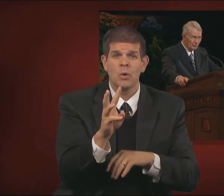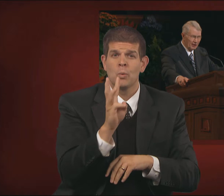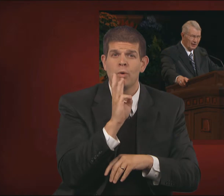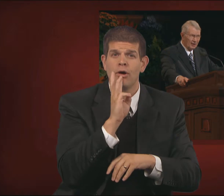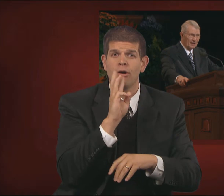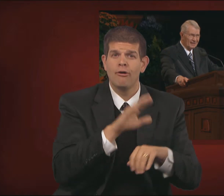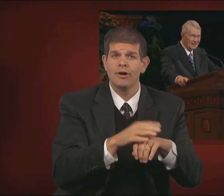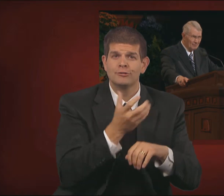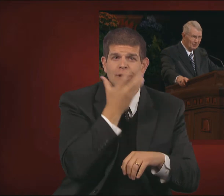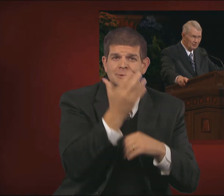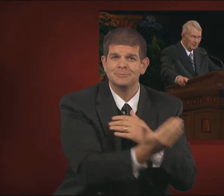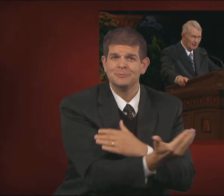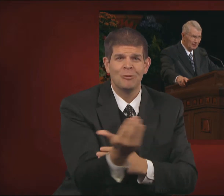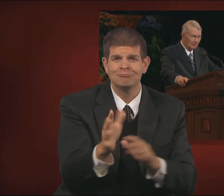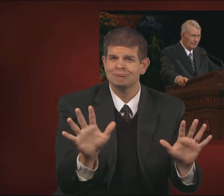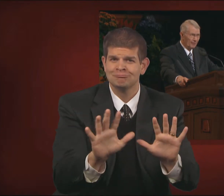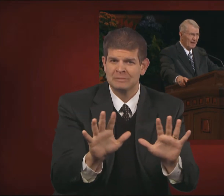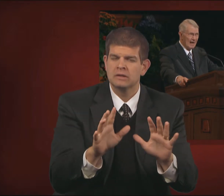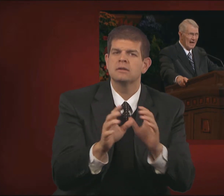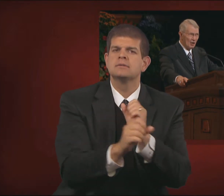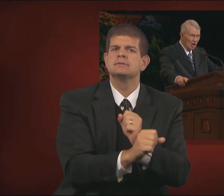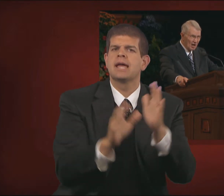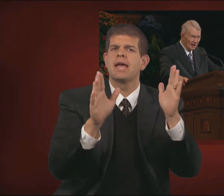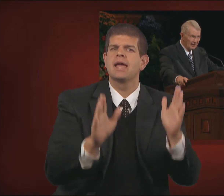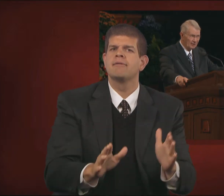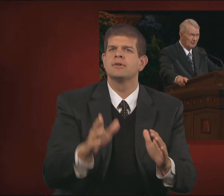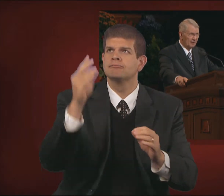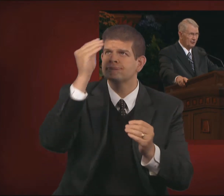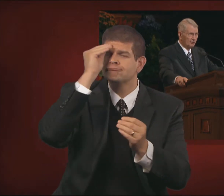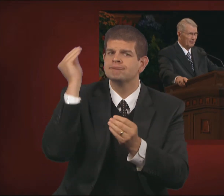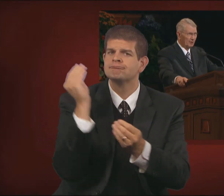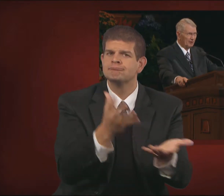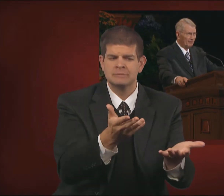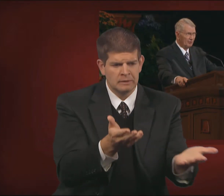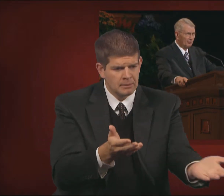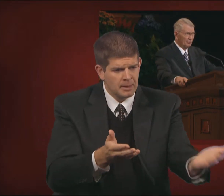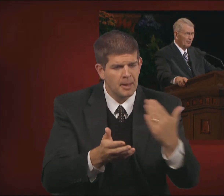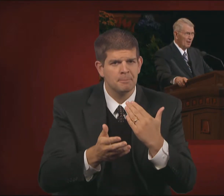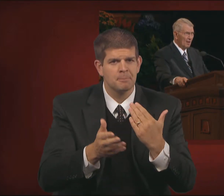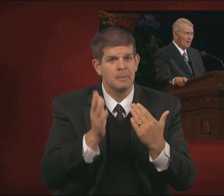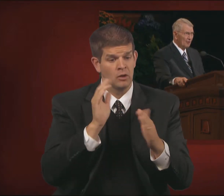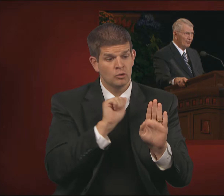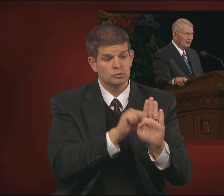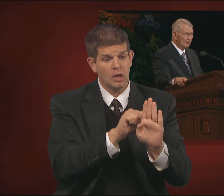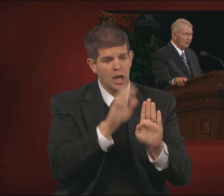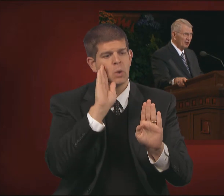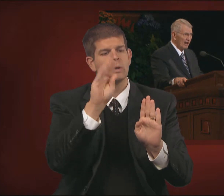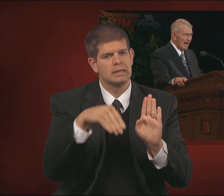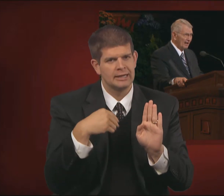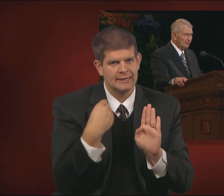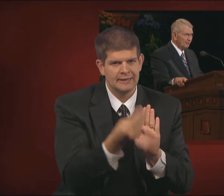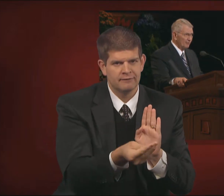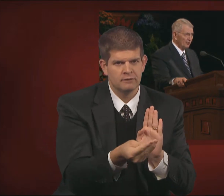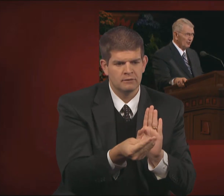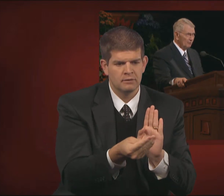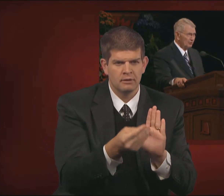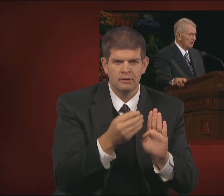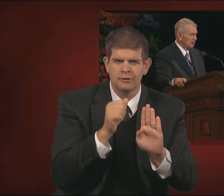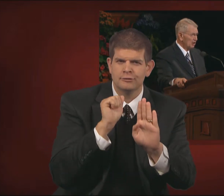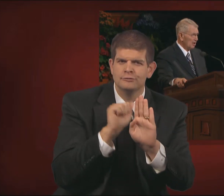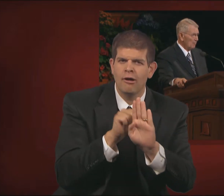Savior said, Come unto me, and knock, and it shall be given you. These are action